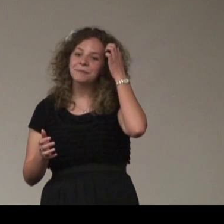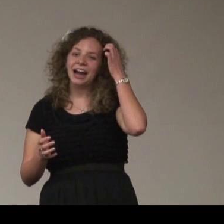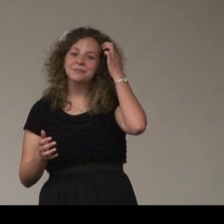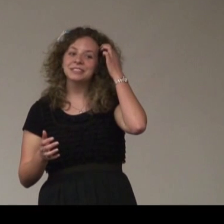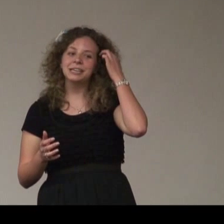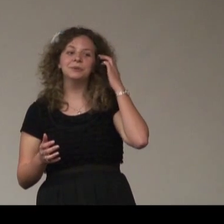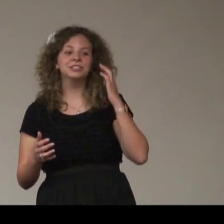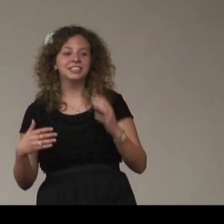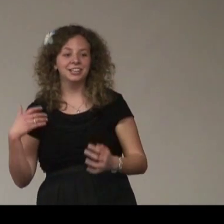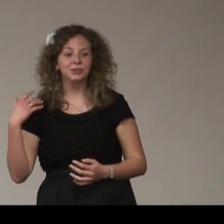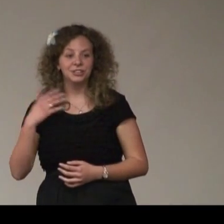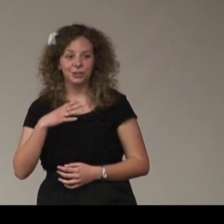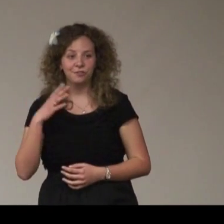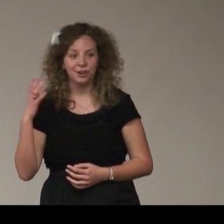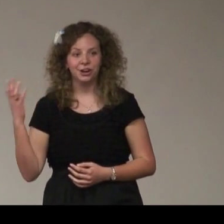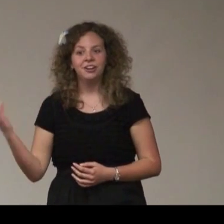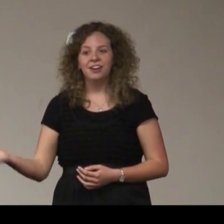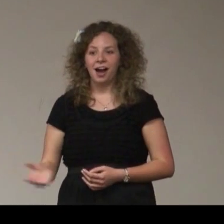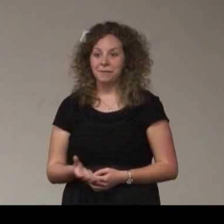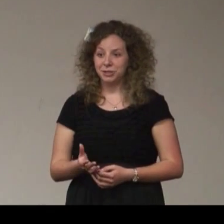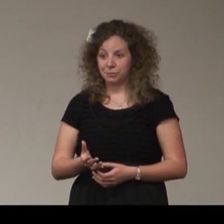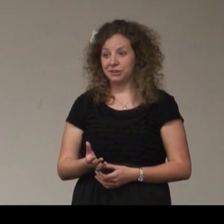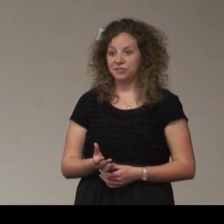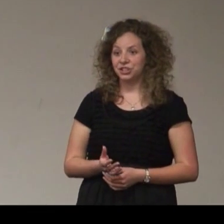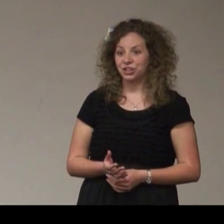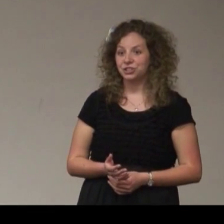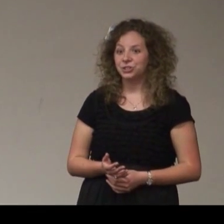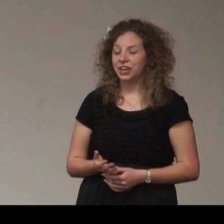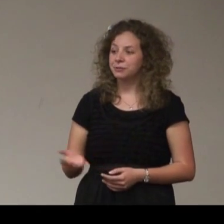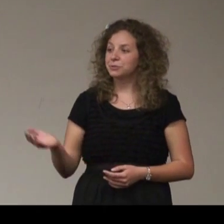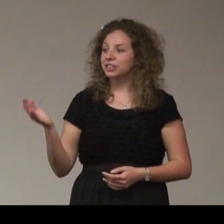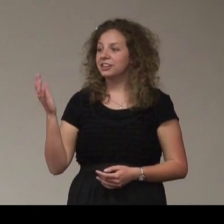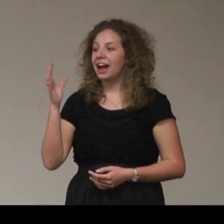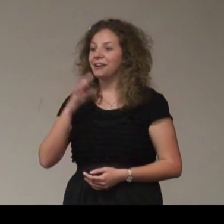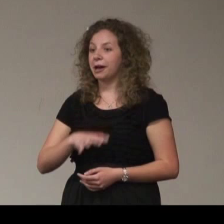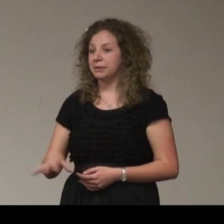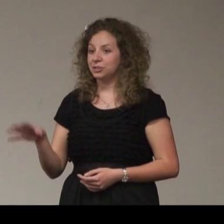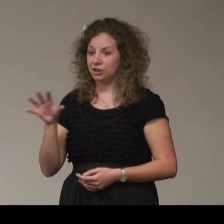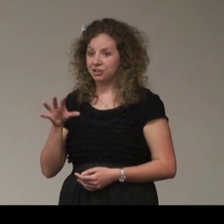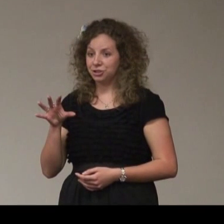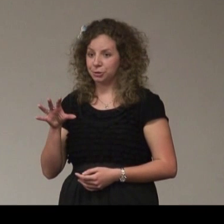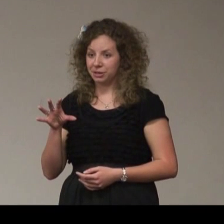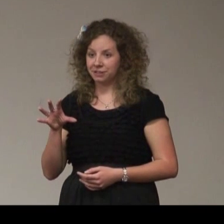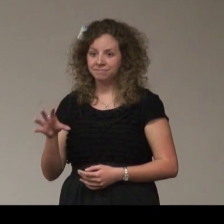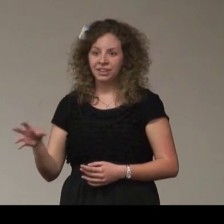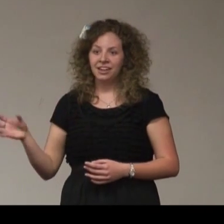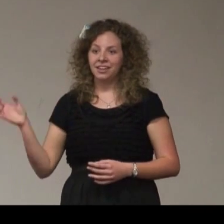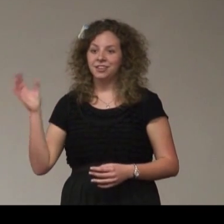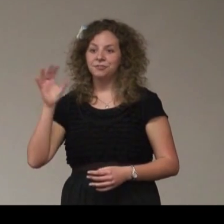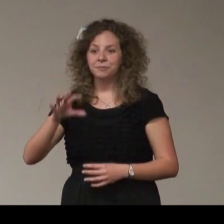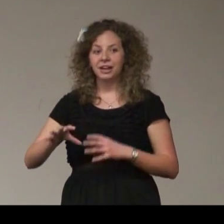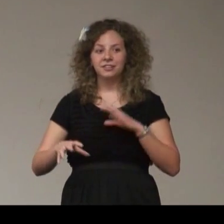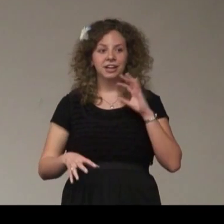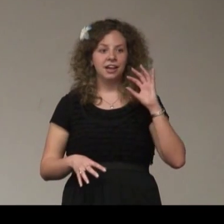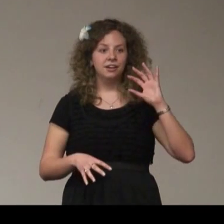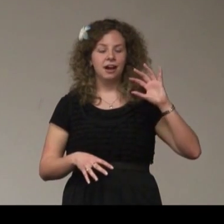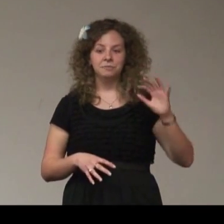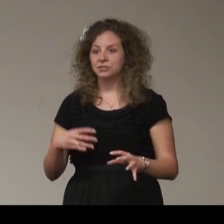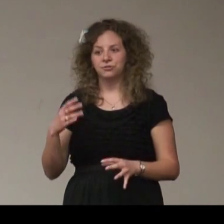her back and was able to sign. So I took over interpreting for the church. So that was really how I got my start in interpreting. And then from there, then I missed